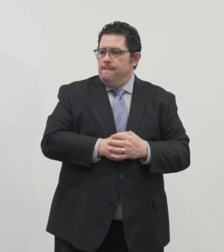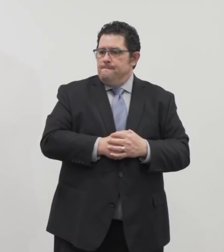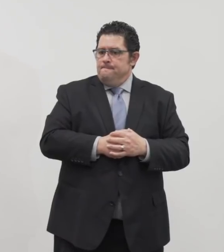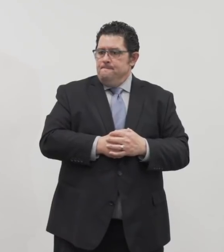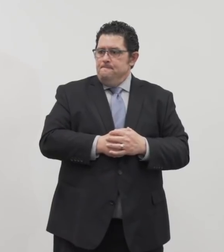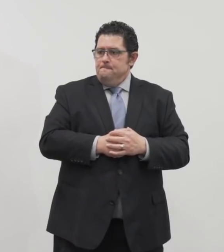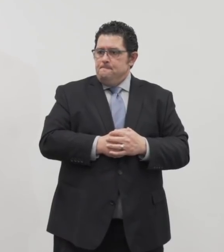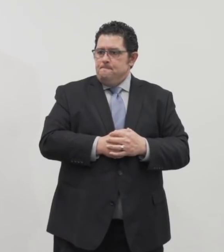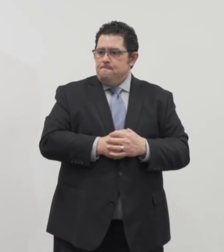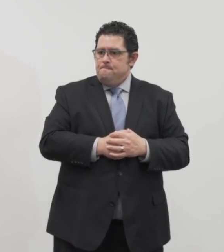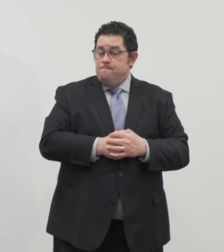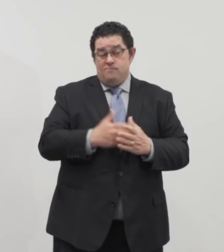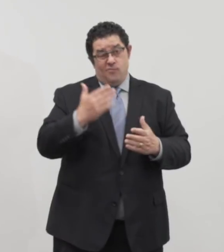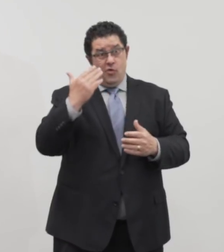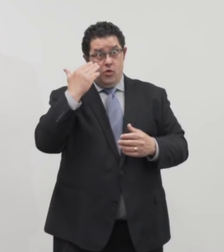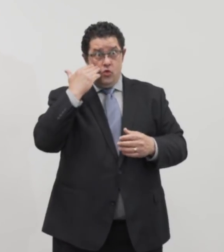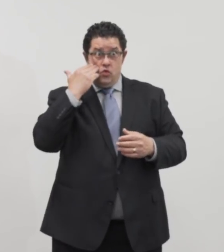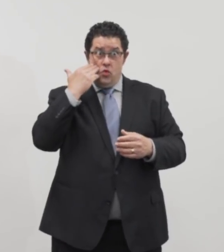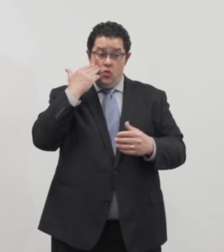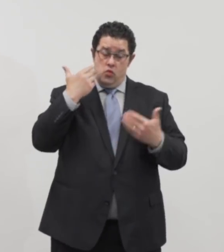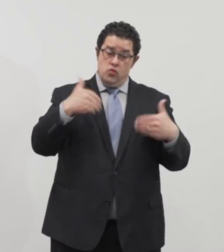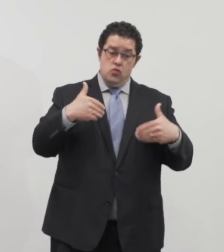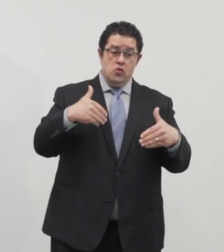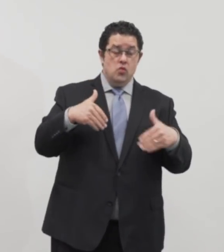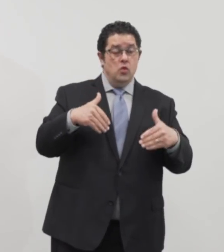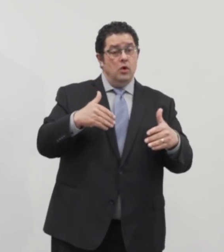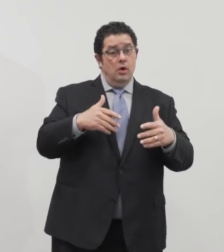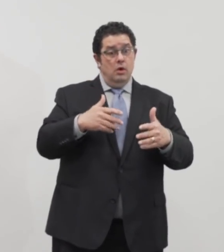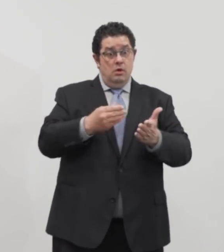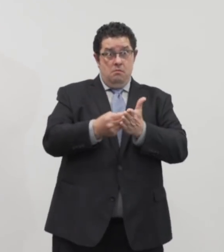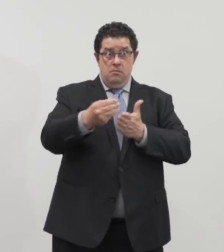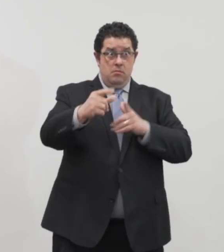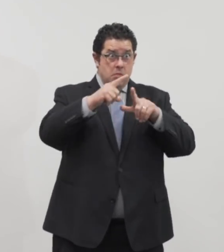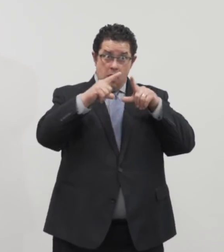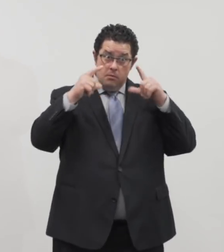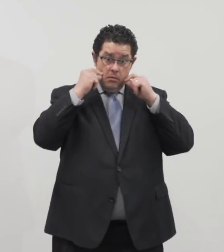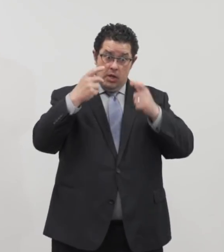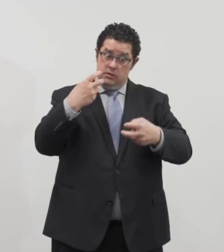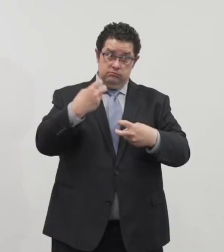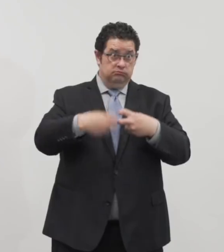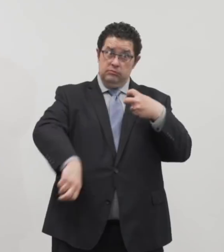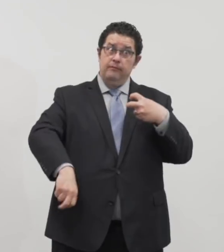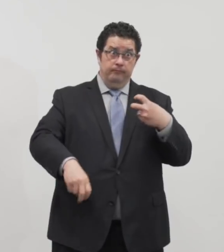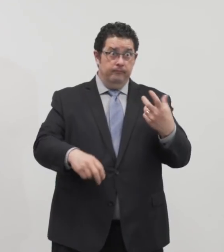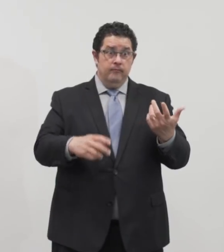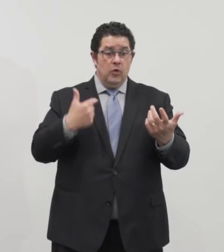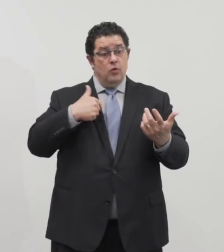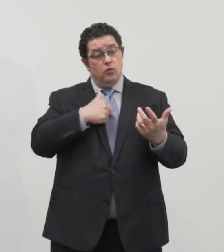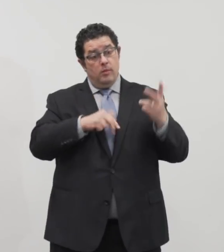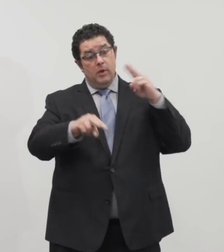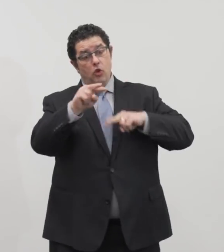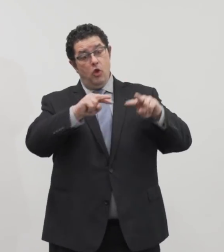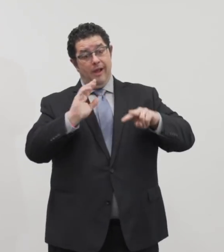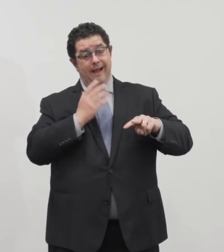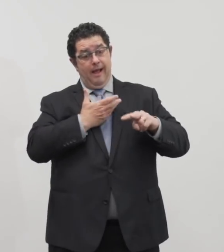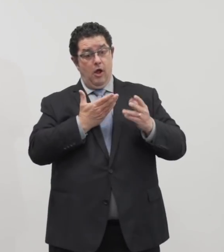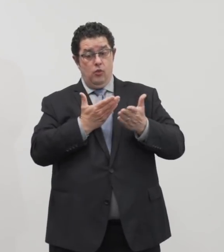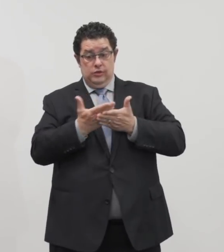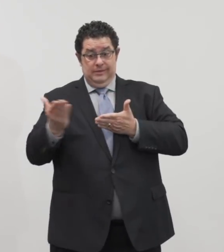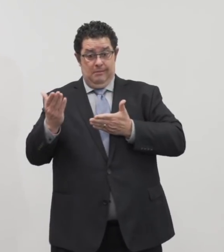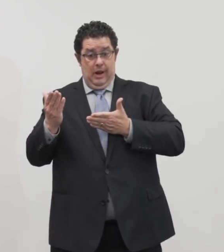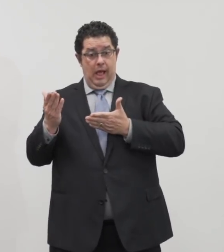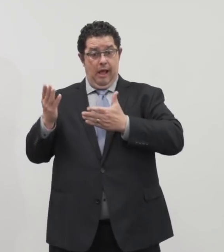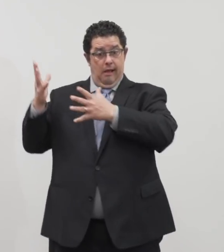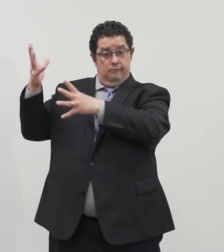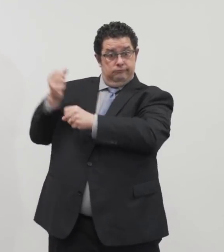The, you know, the market to purchase masks in is very difficult. We'll certainly watch our supply lines. If we can be helpful, we will.